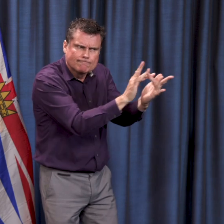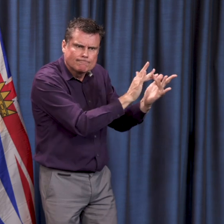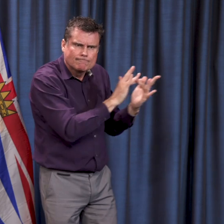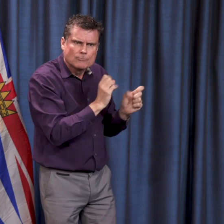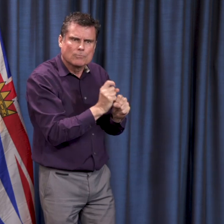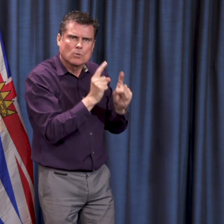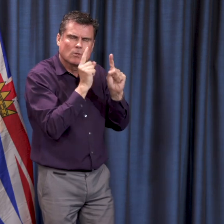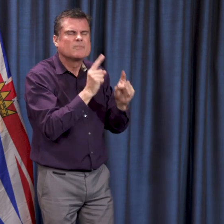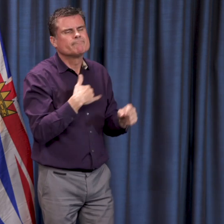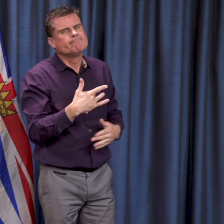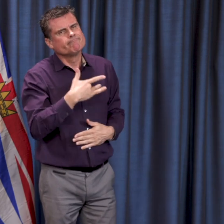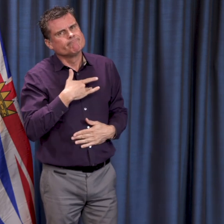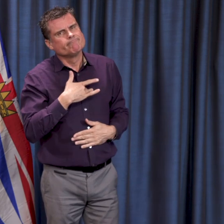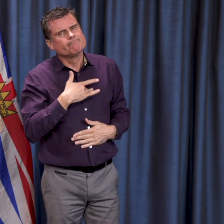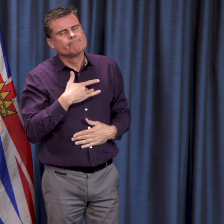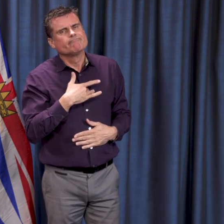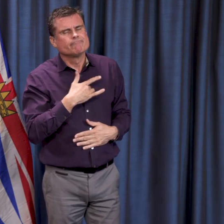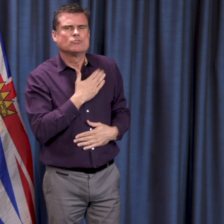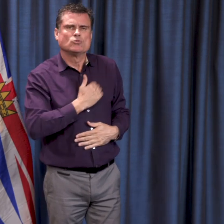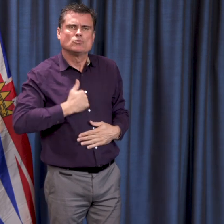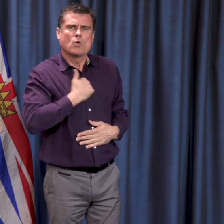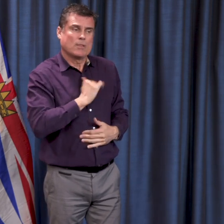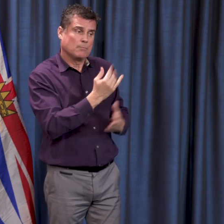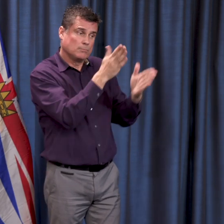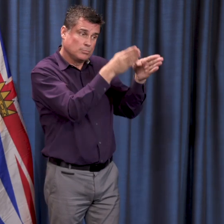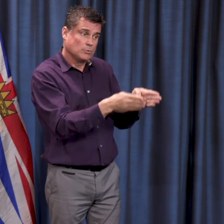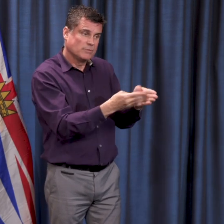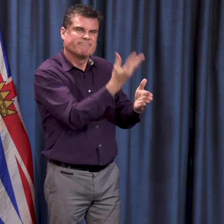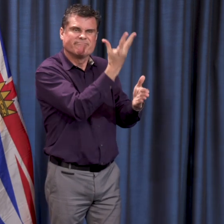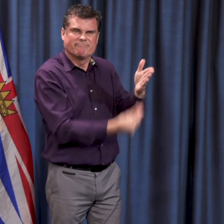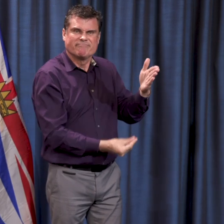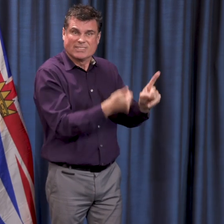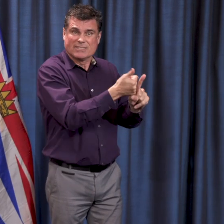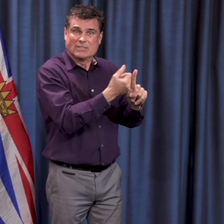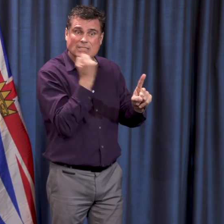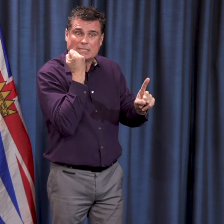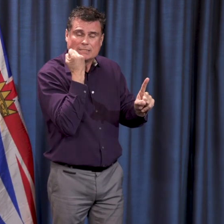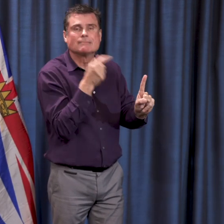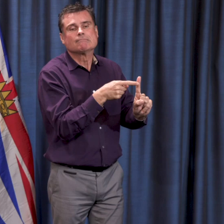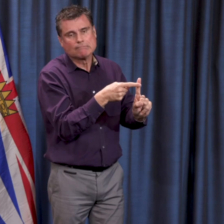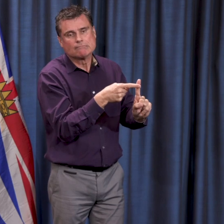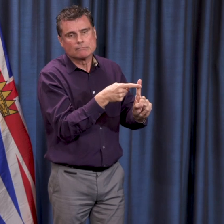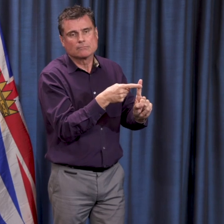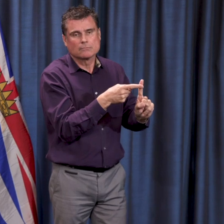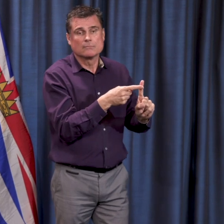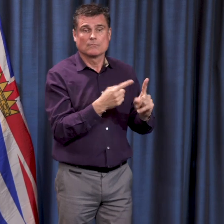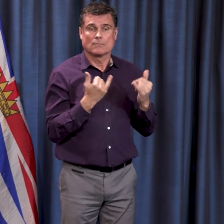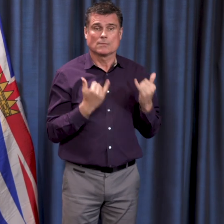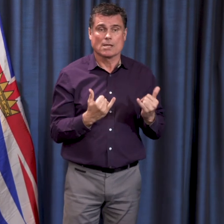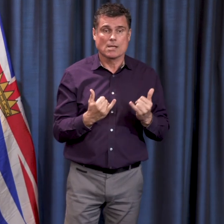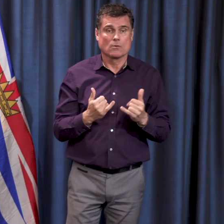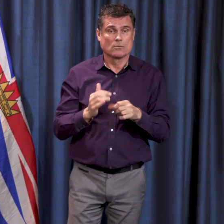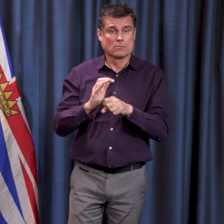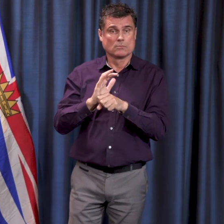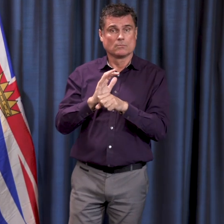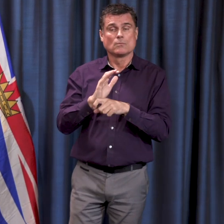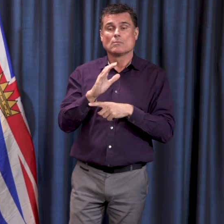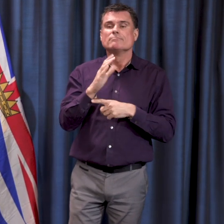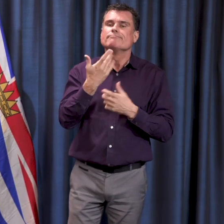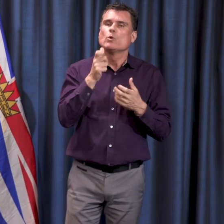and I understand the coroner is investigating, and we do not have any more information at the moment about his death.